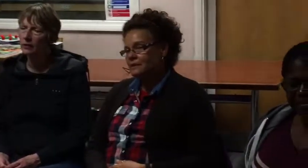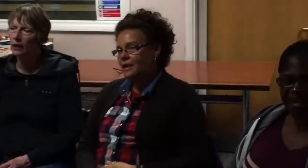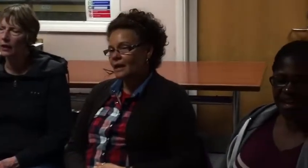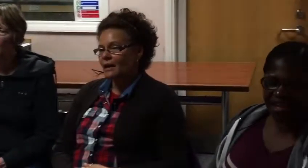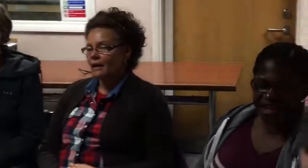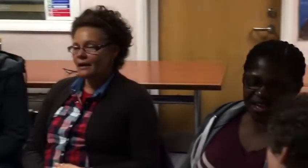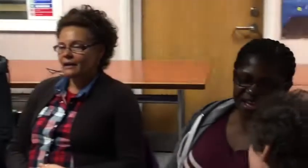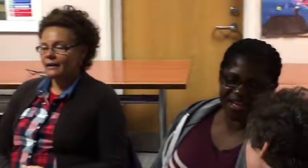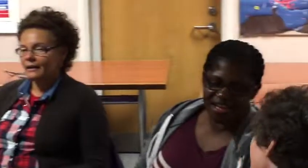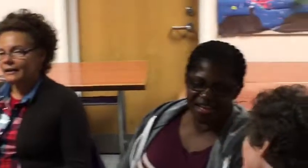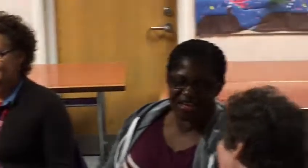skies